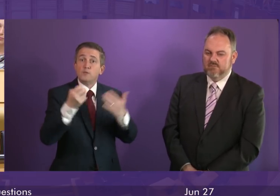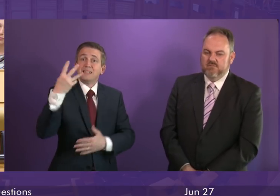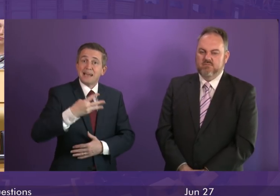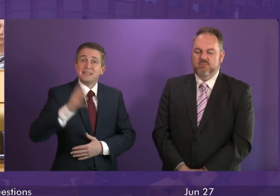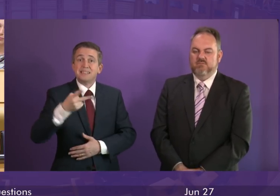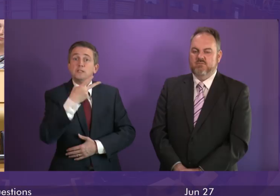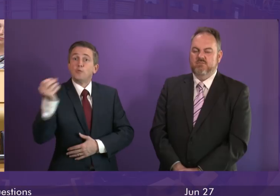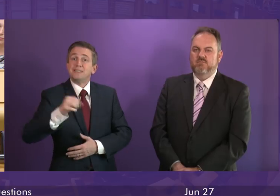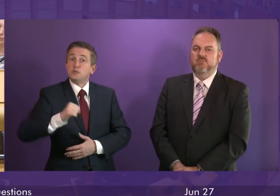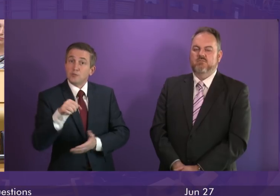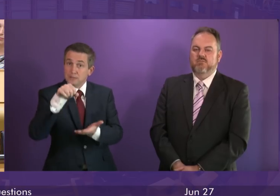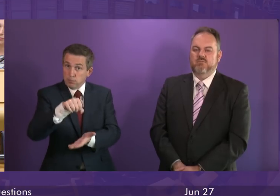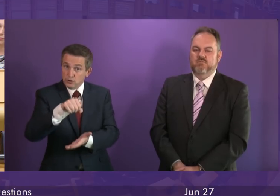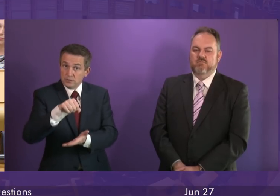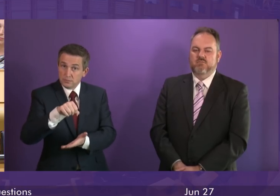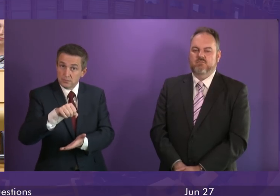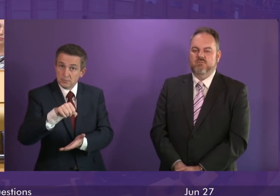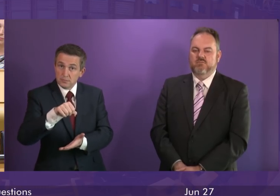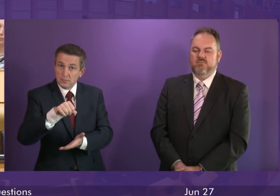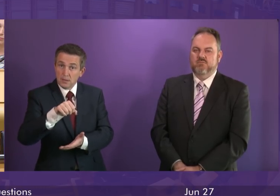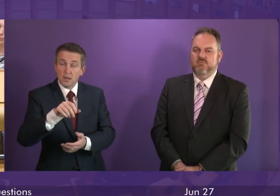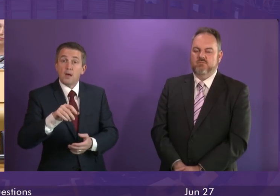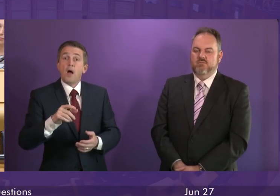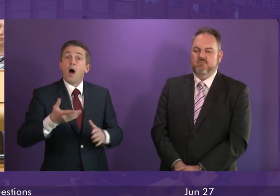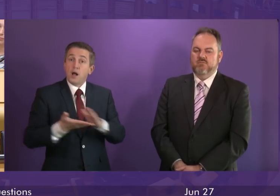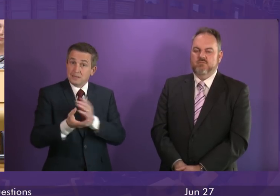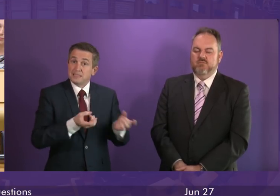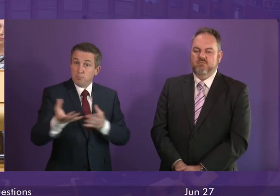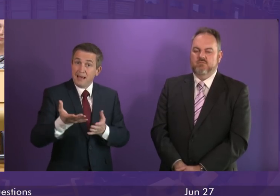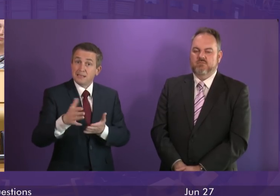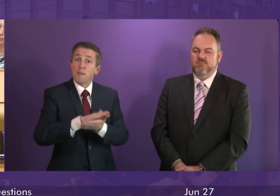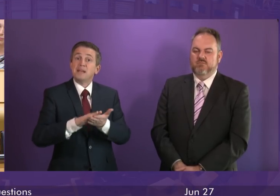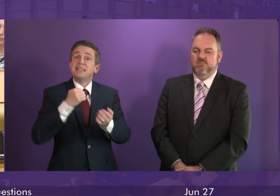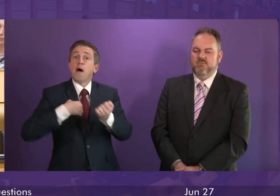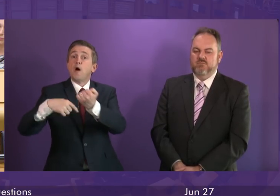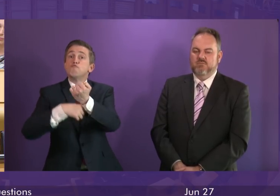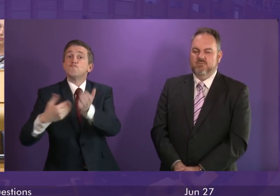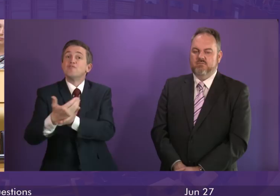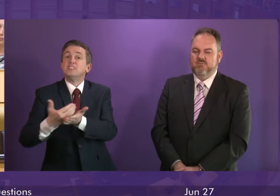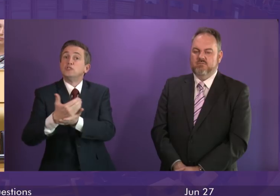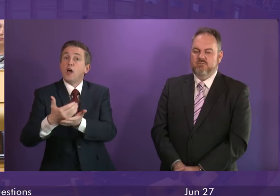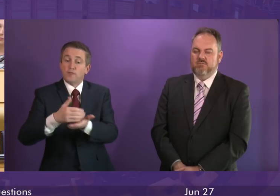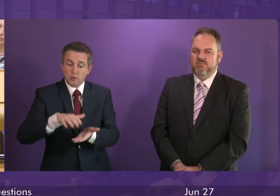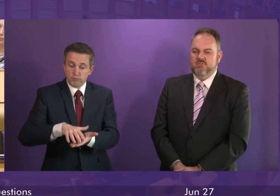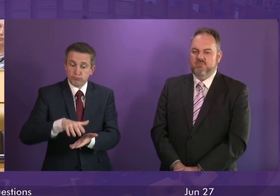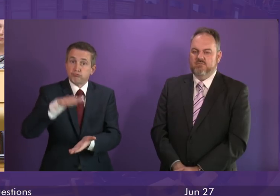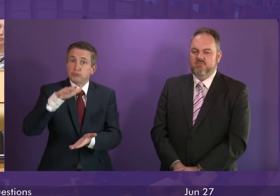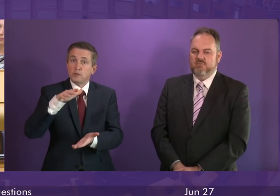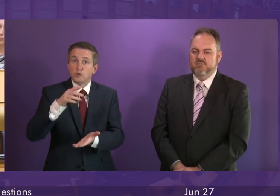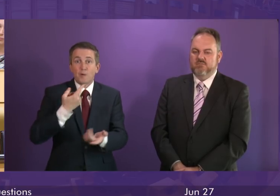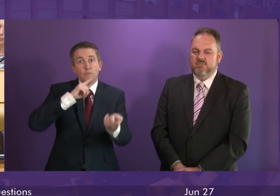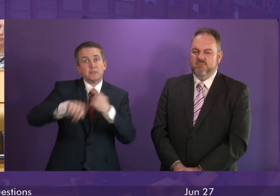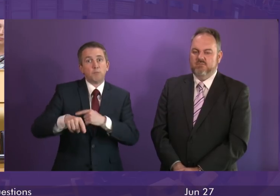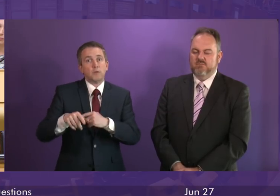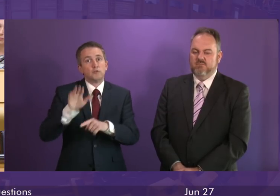Scottish Budget. The position also enables us to increase our reserves to ensure we can respond to future challenges like Brexit, for